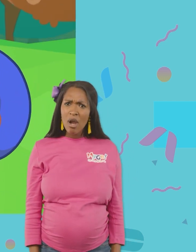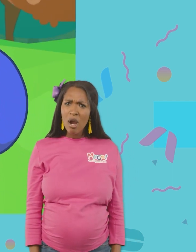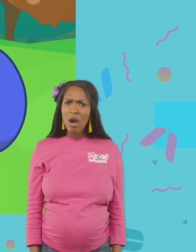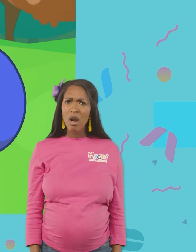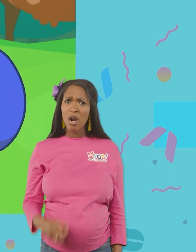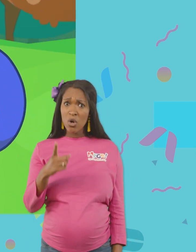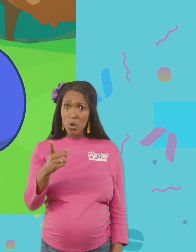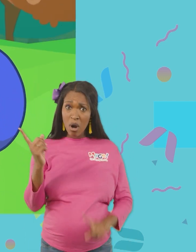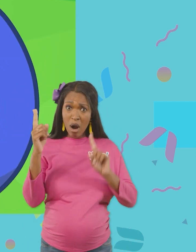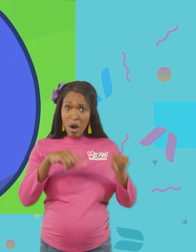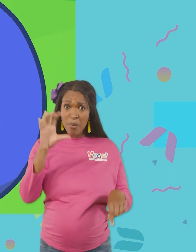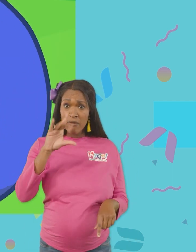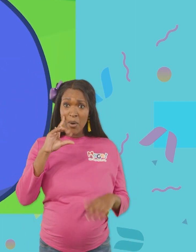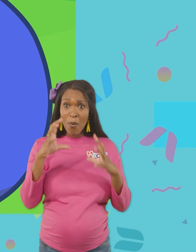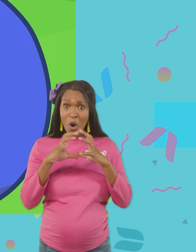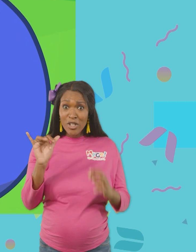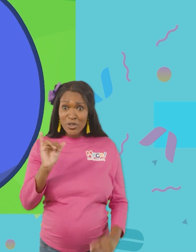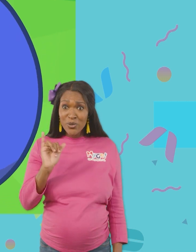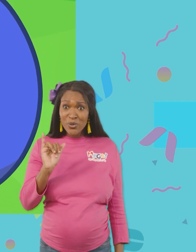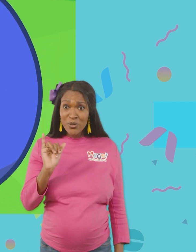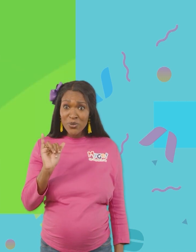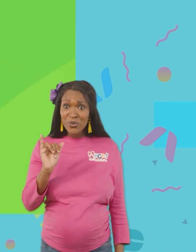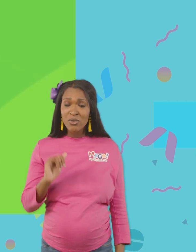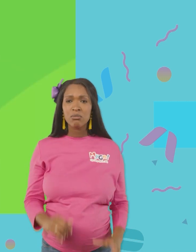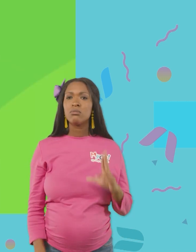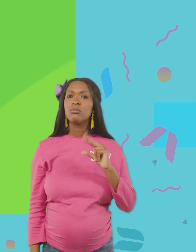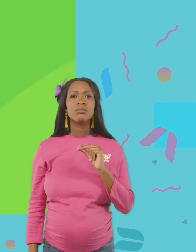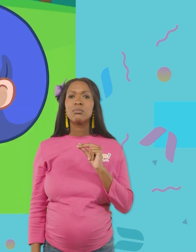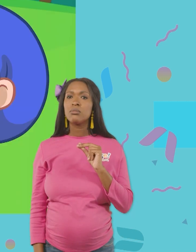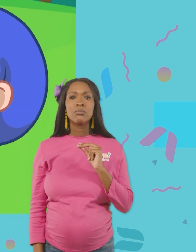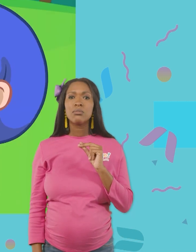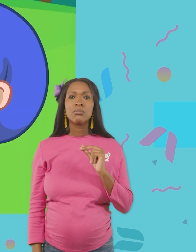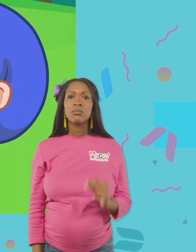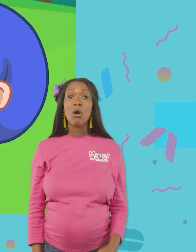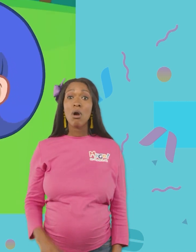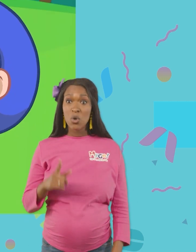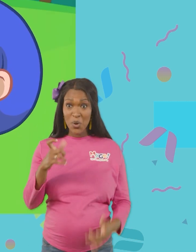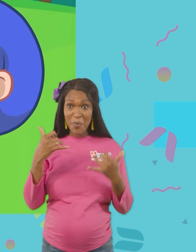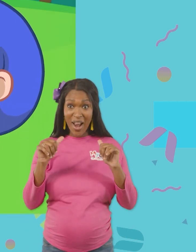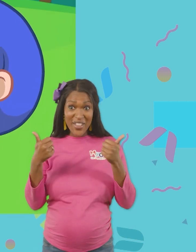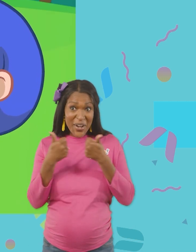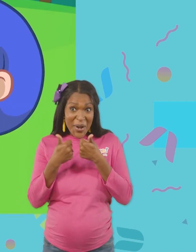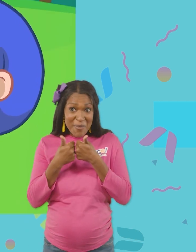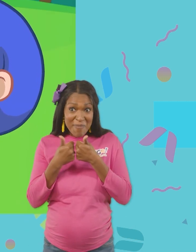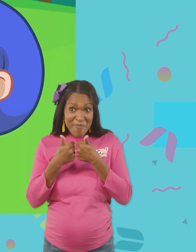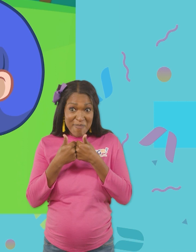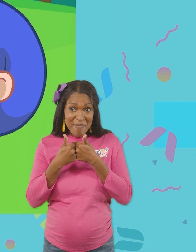Morphle, you came looking for the ball, too? No. Oh, do you want to play another game? No.